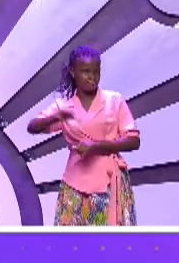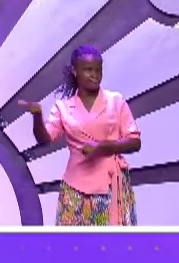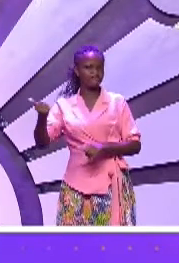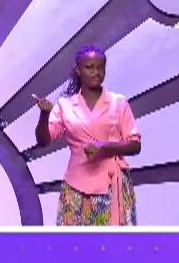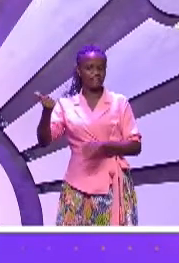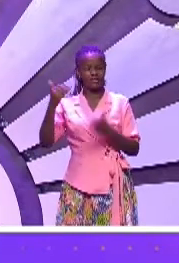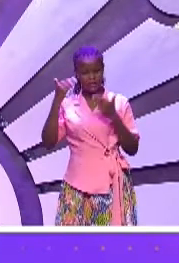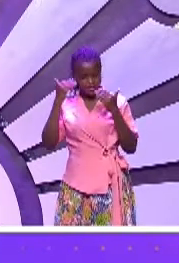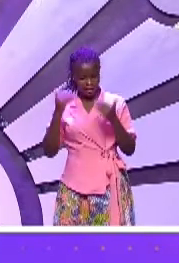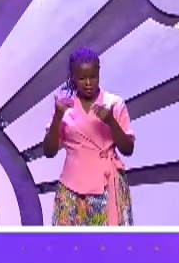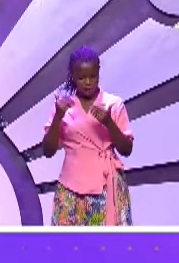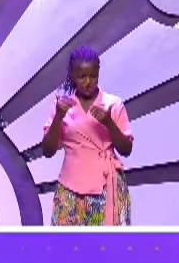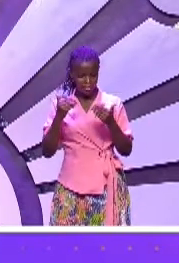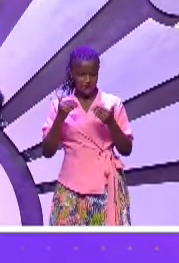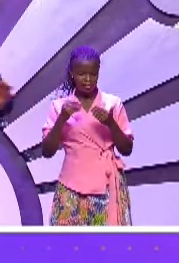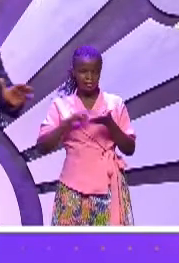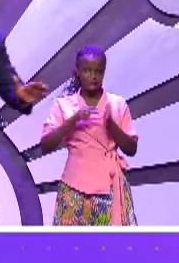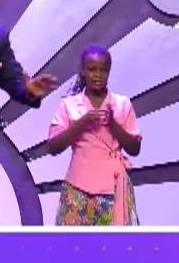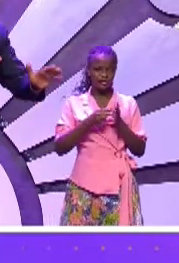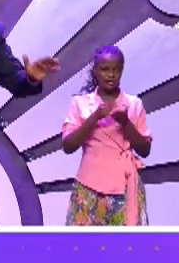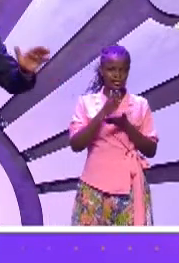There was a gradual drifting